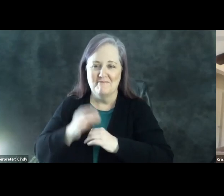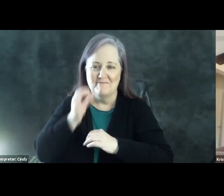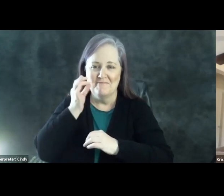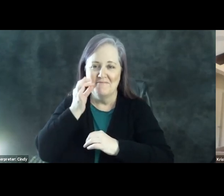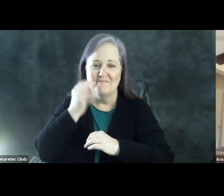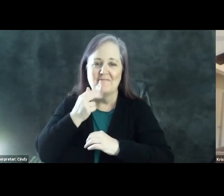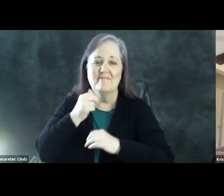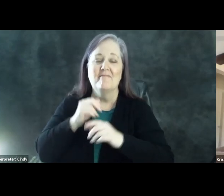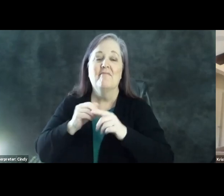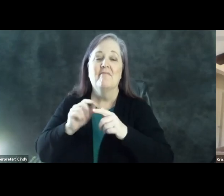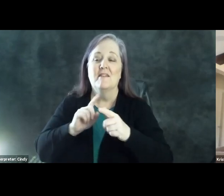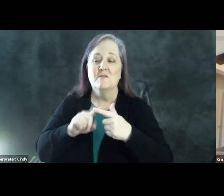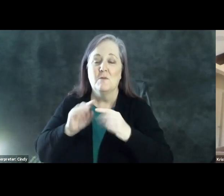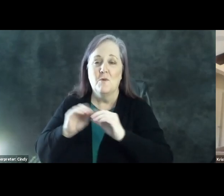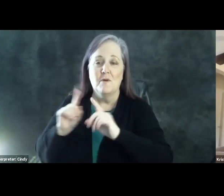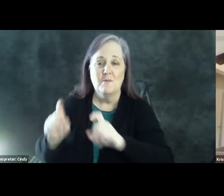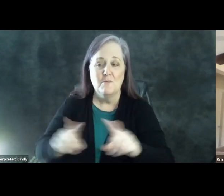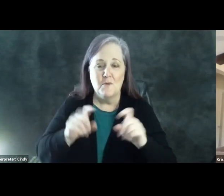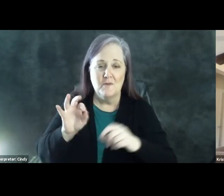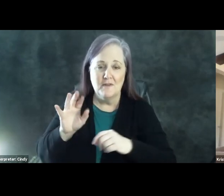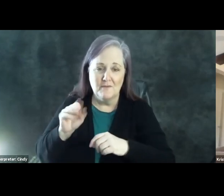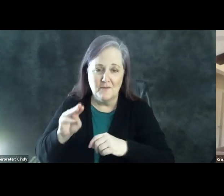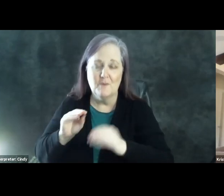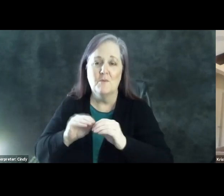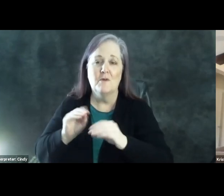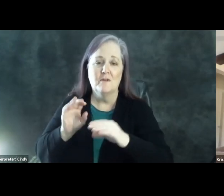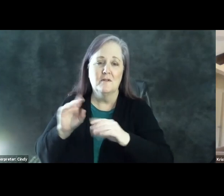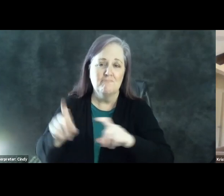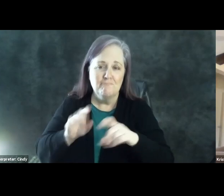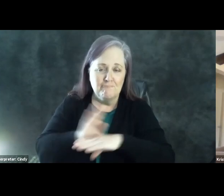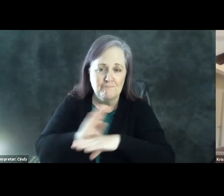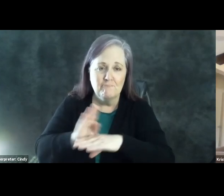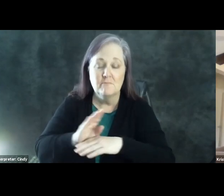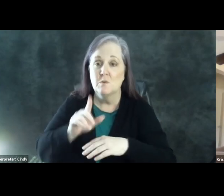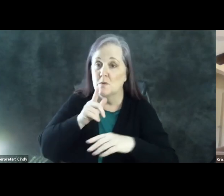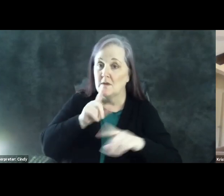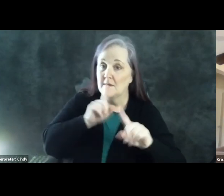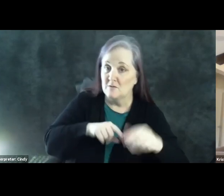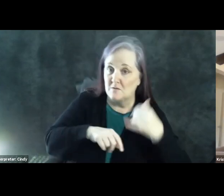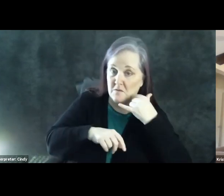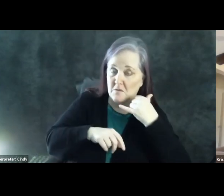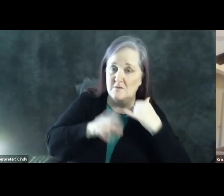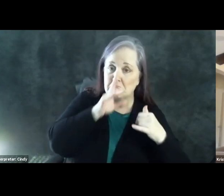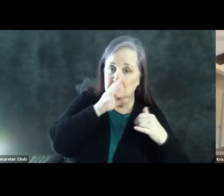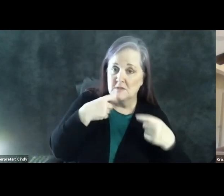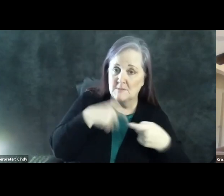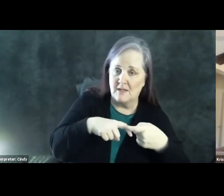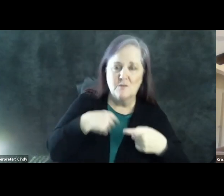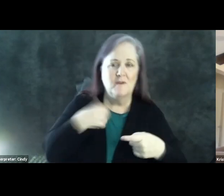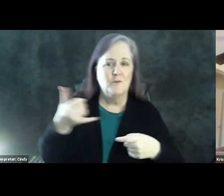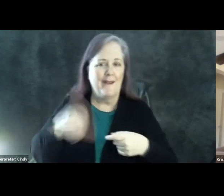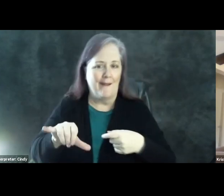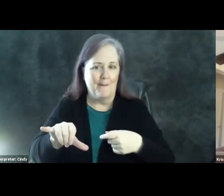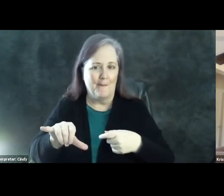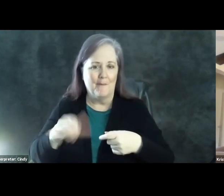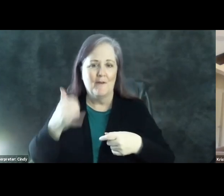polls and polling firms, and when we would call, if the person answering the phone only spoke Spanish, we might have to hang up and then try